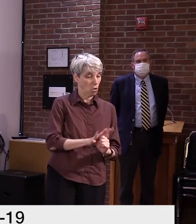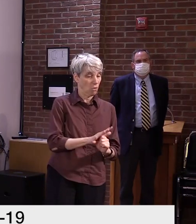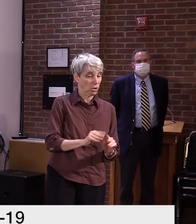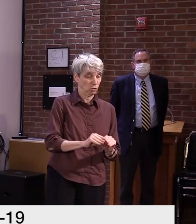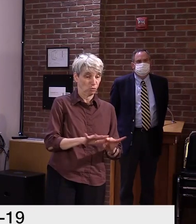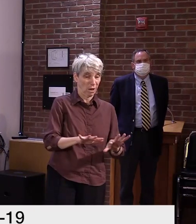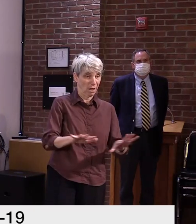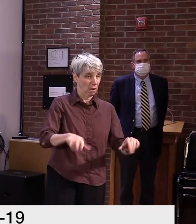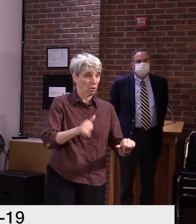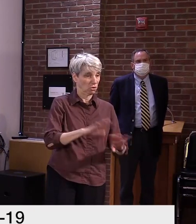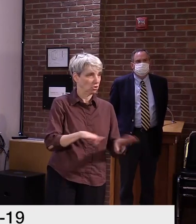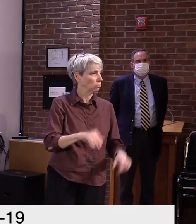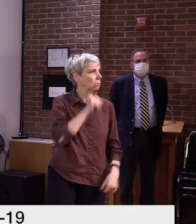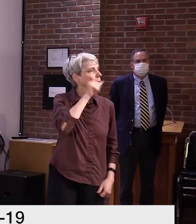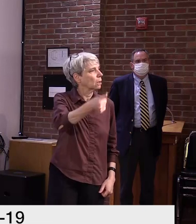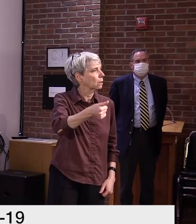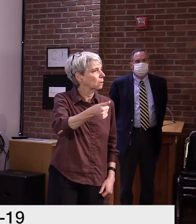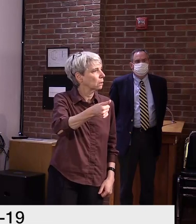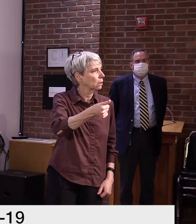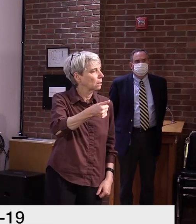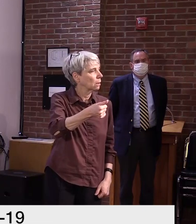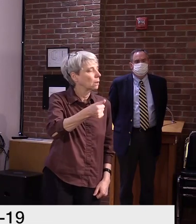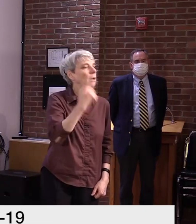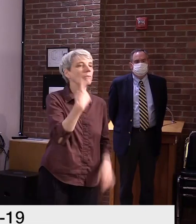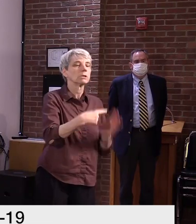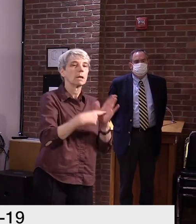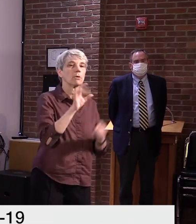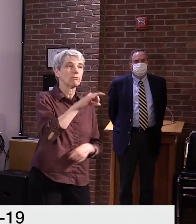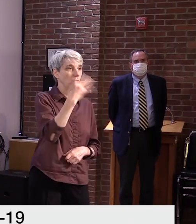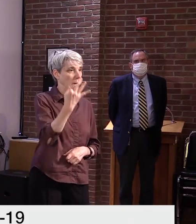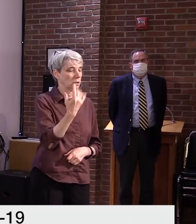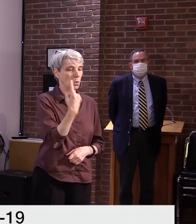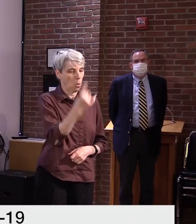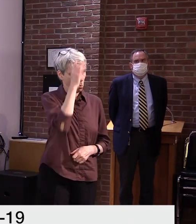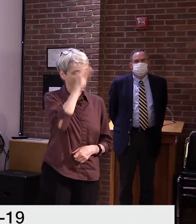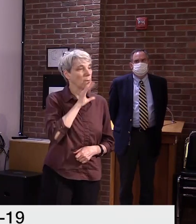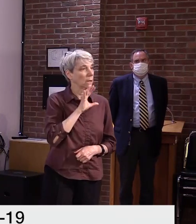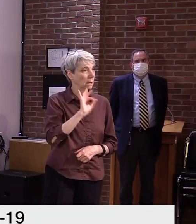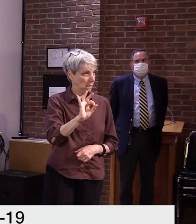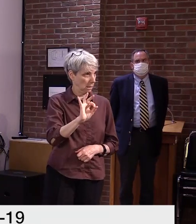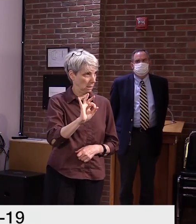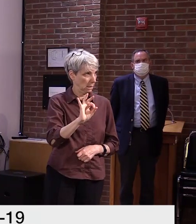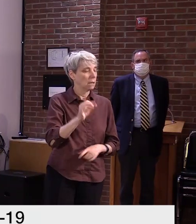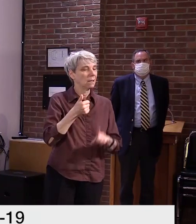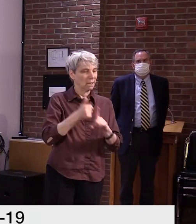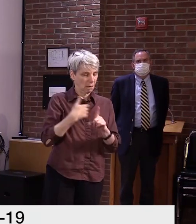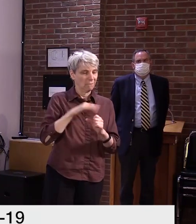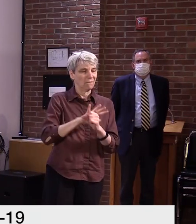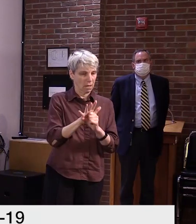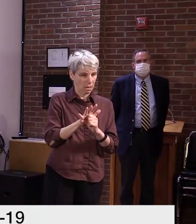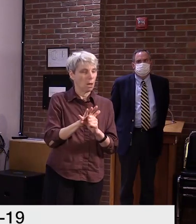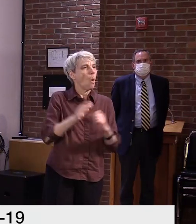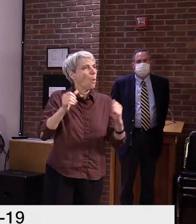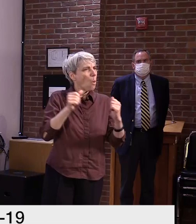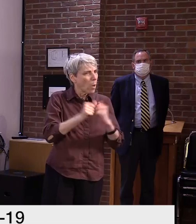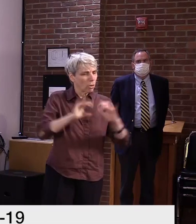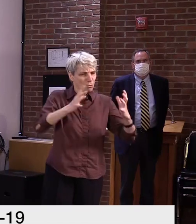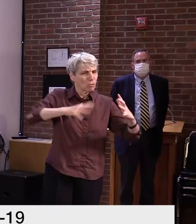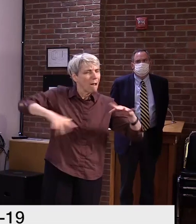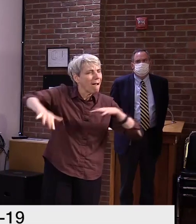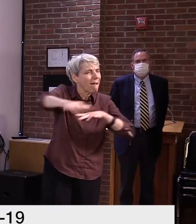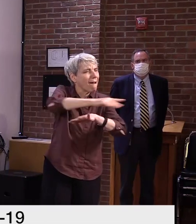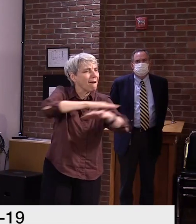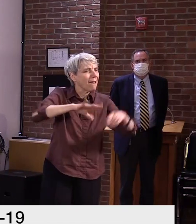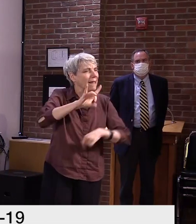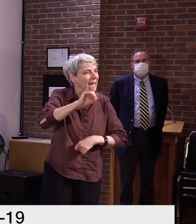In France, one COVID-infected nine-year-old boy exposed more than 80 students. There were